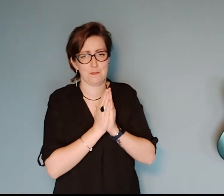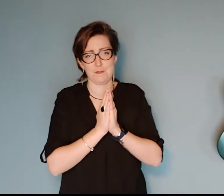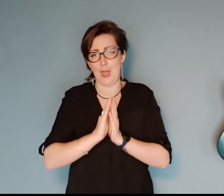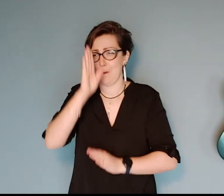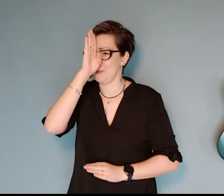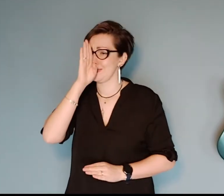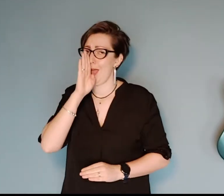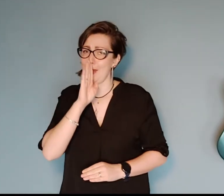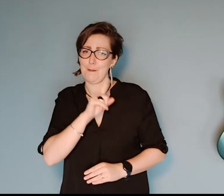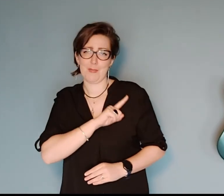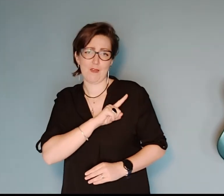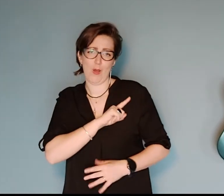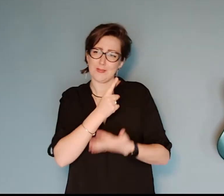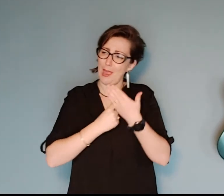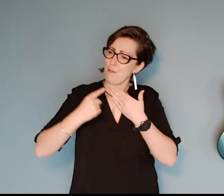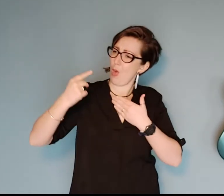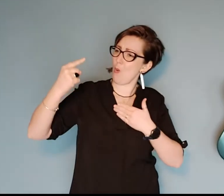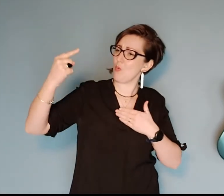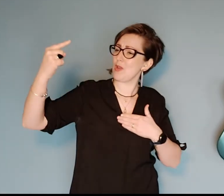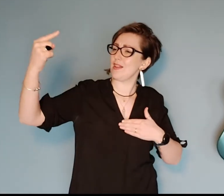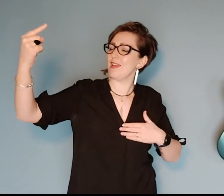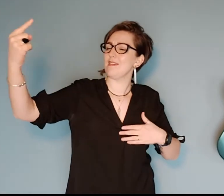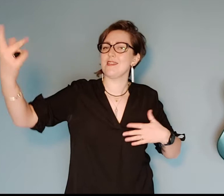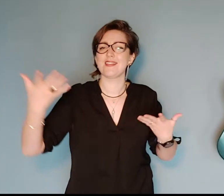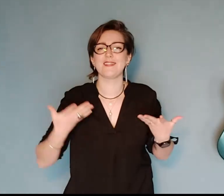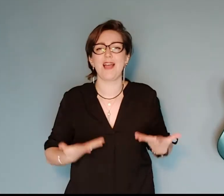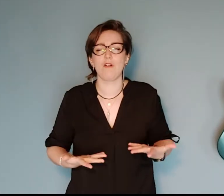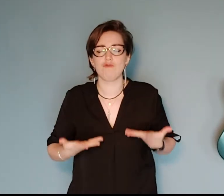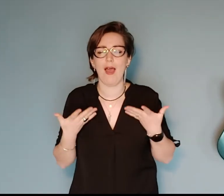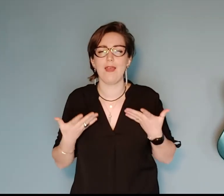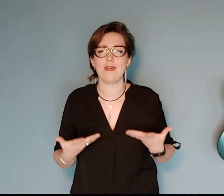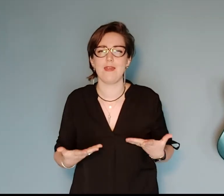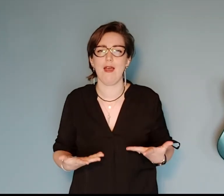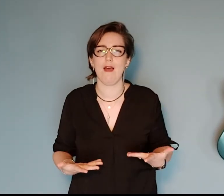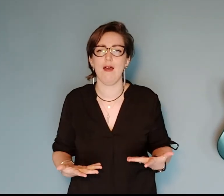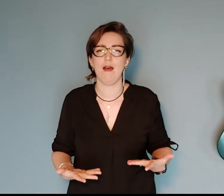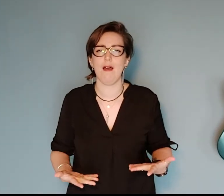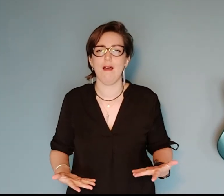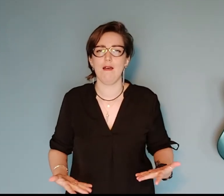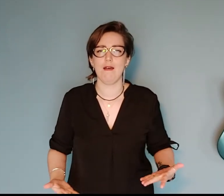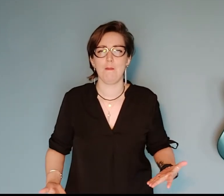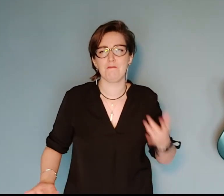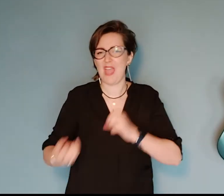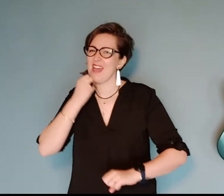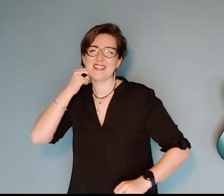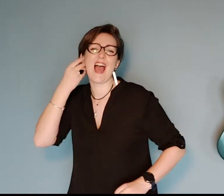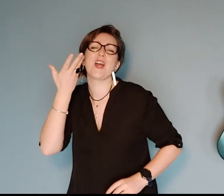I'm sad because I'm lonely, sad right here I cannot